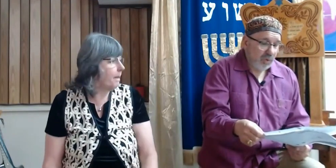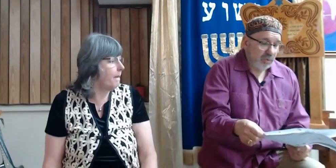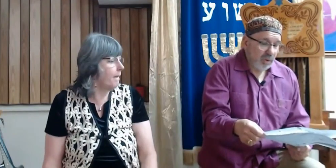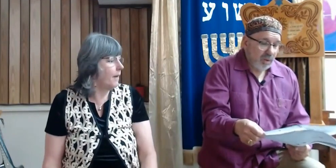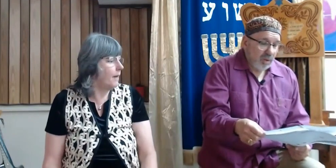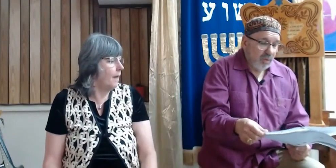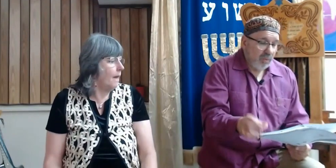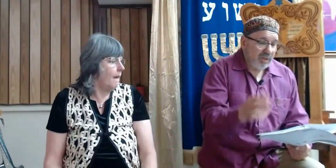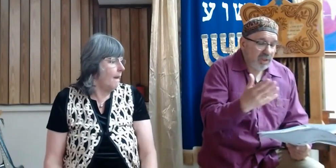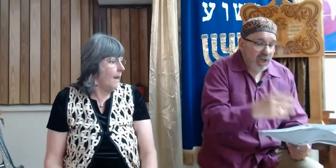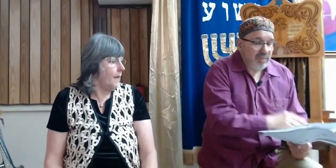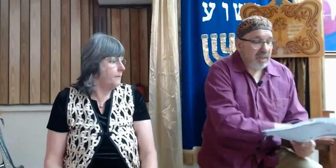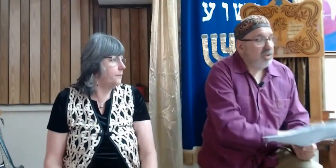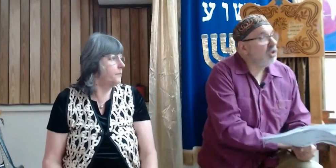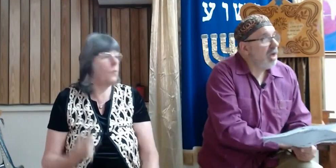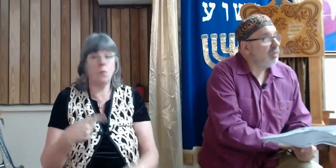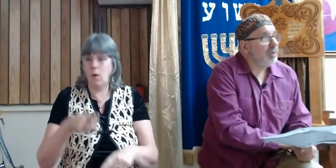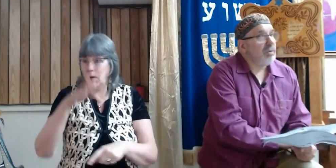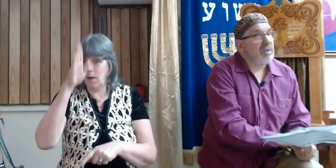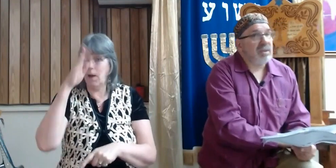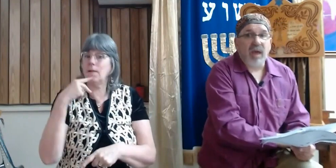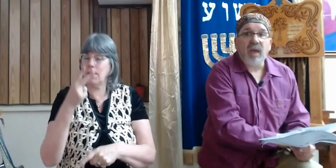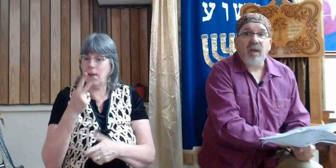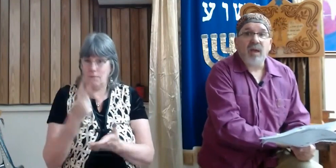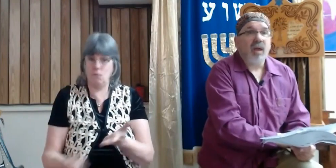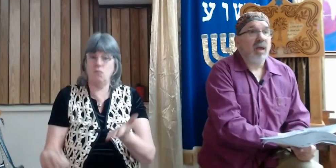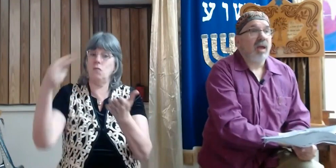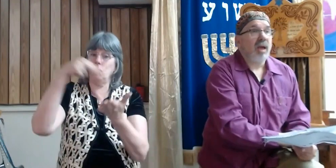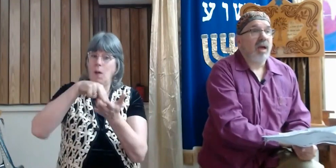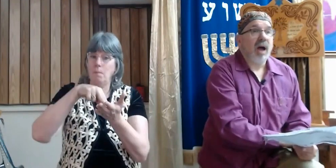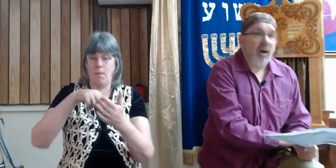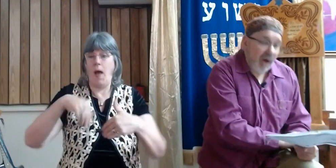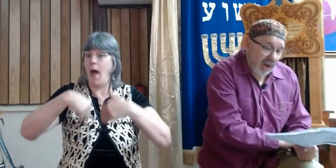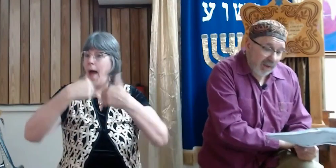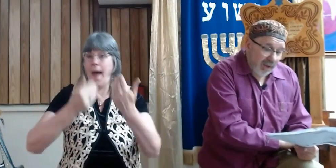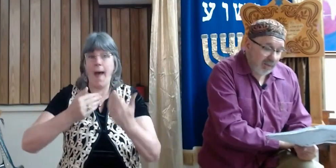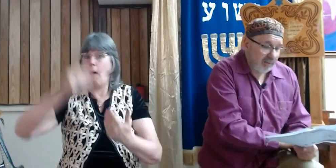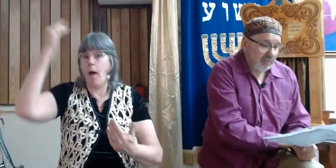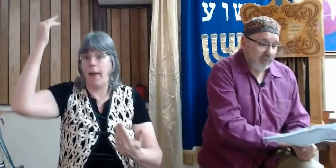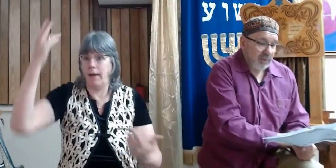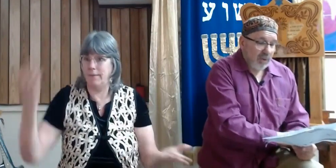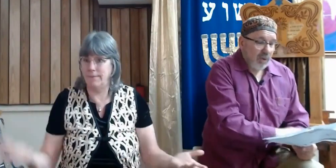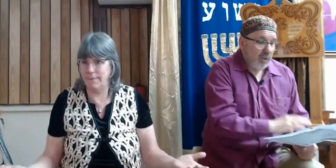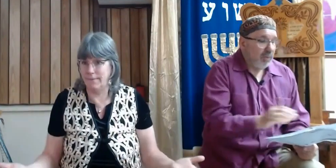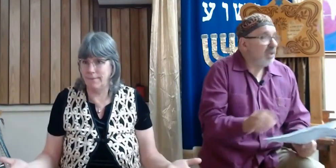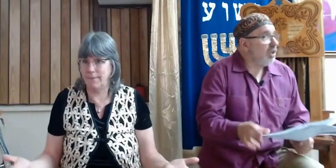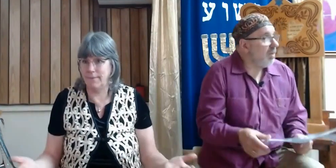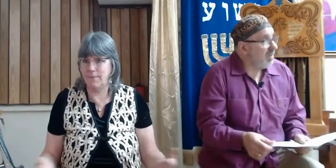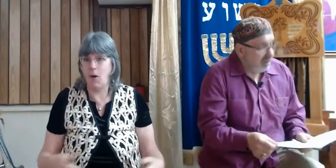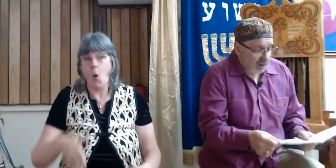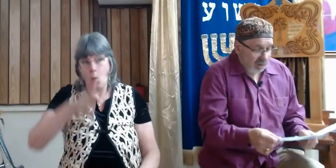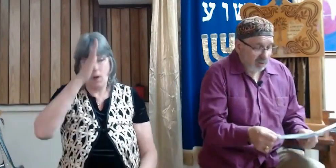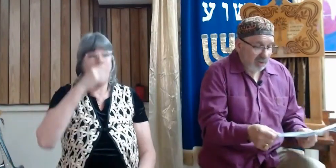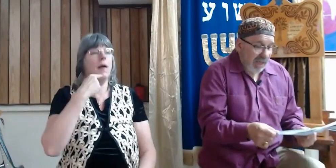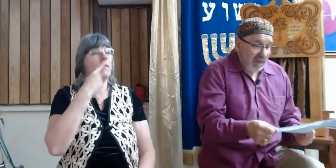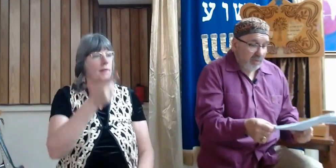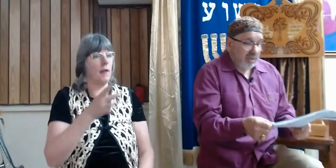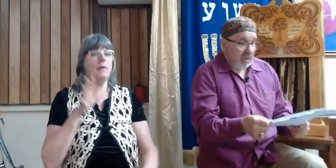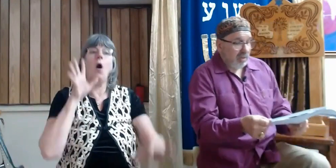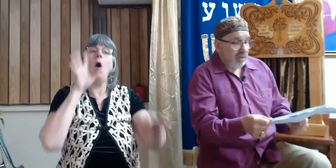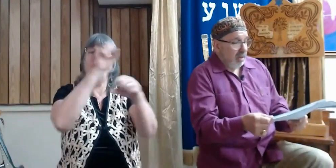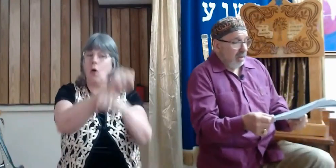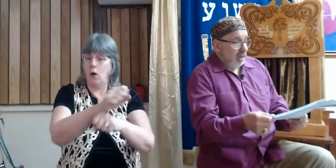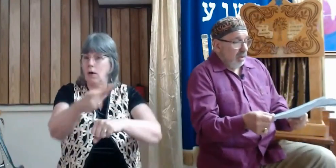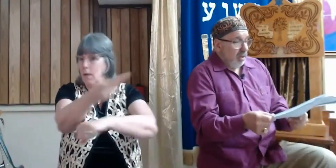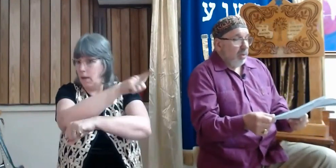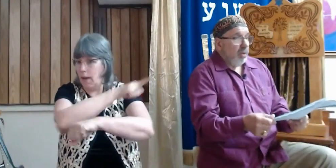So, when Hashem says, jump, we said, how high? When Hashem says, conquer the land,